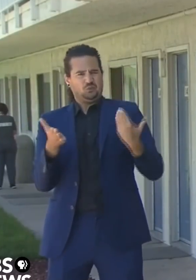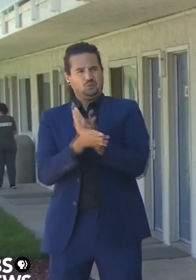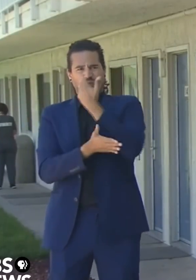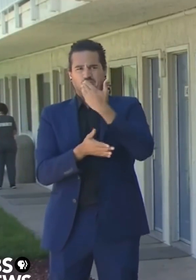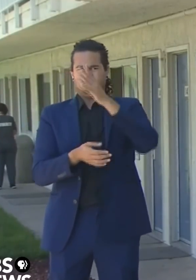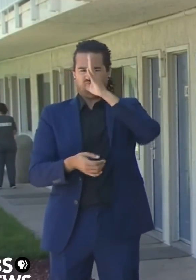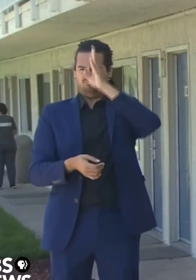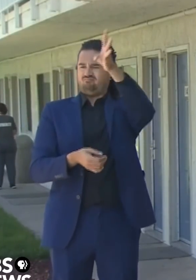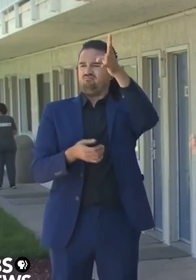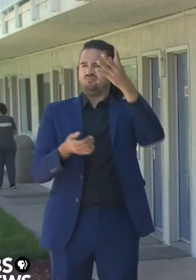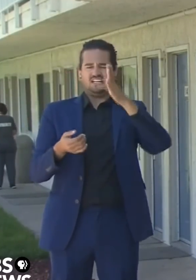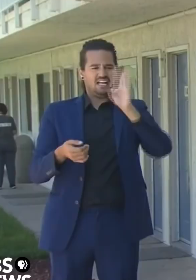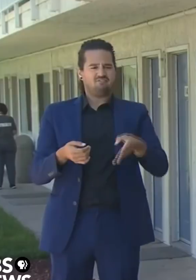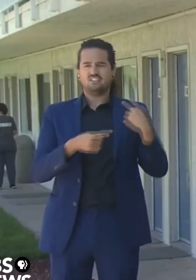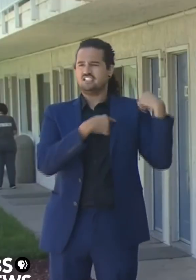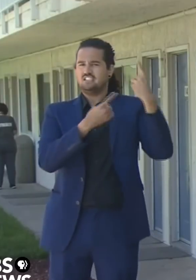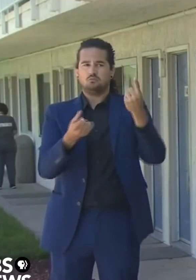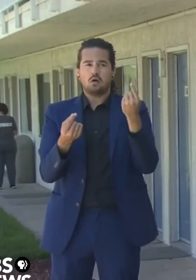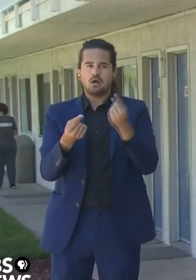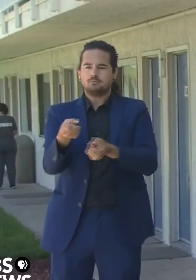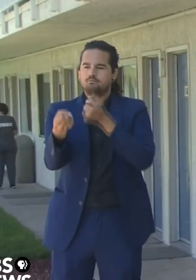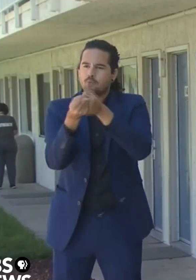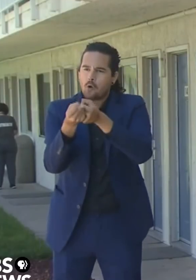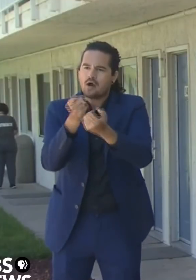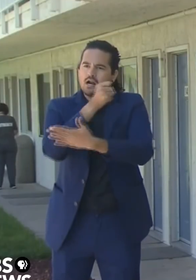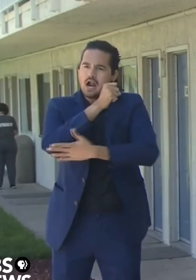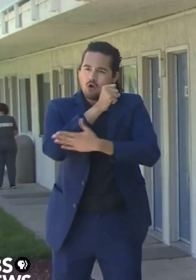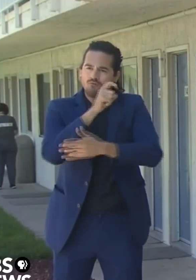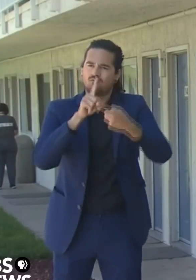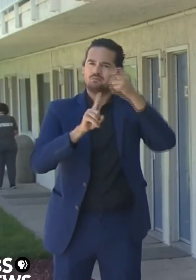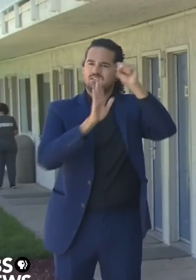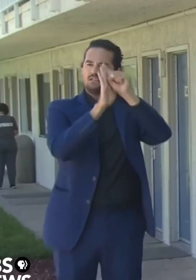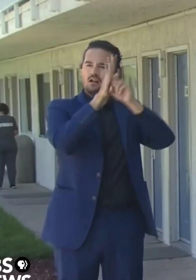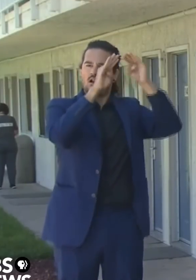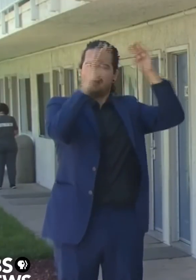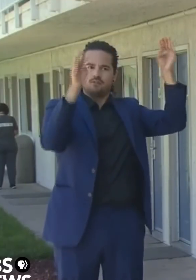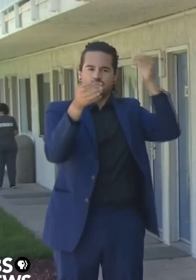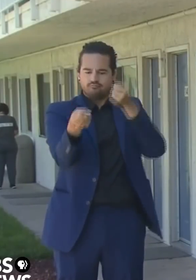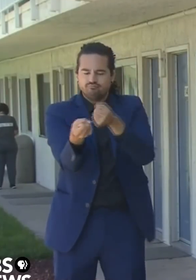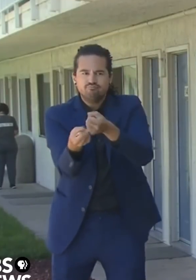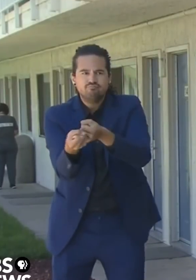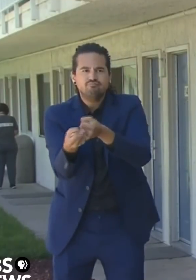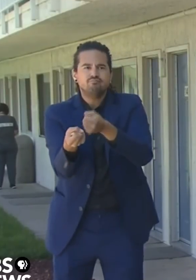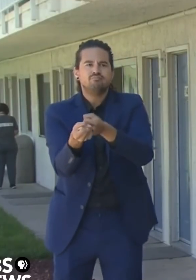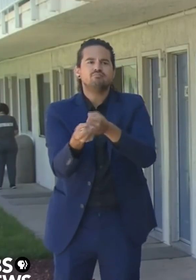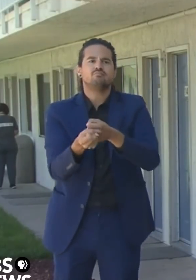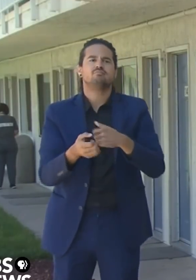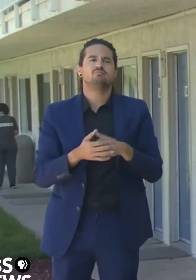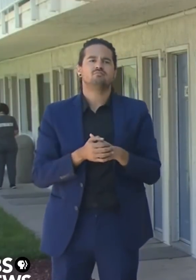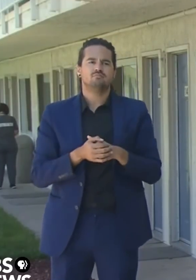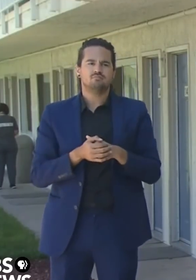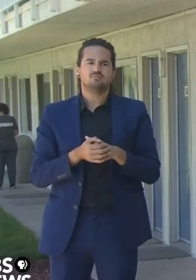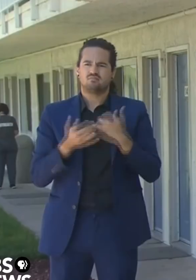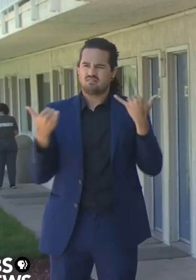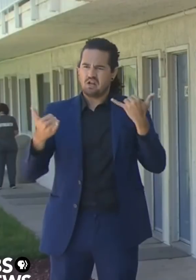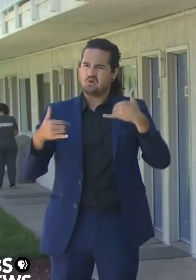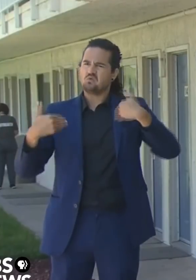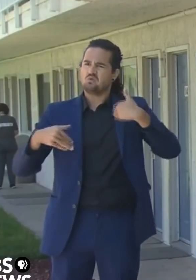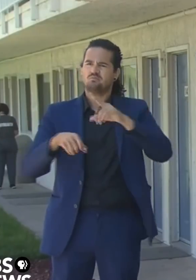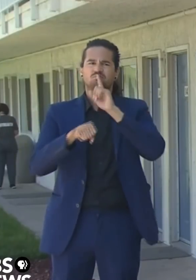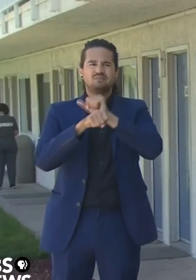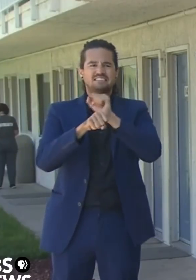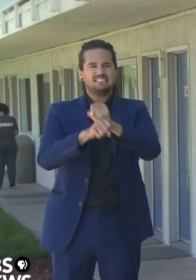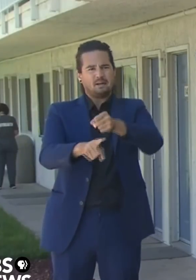to support a program for our most vulnerable residents. We're making a real impact. And we've had 14,200